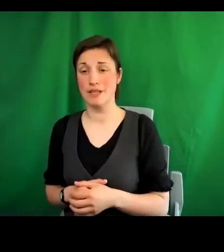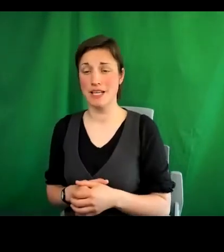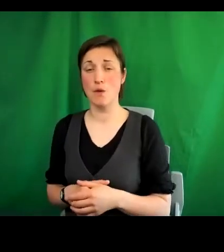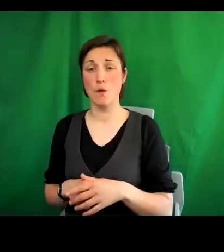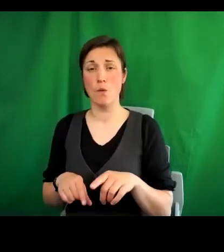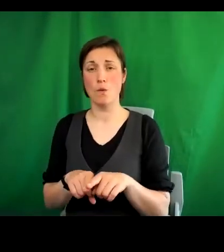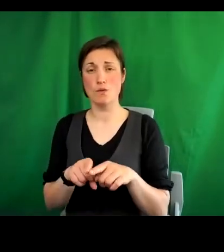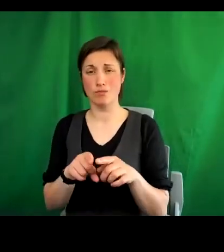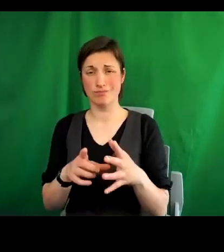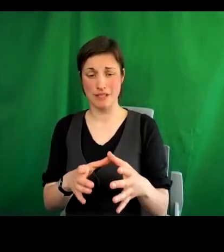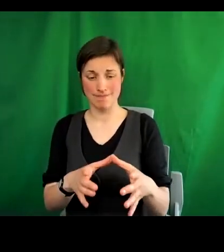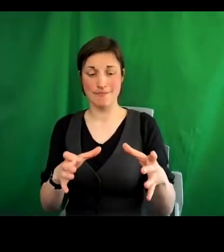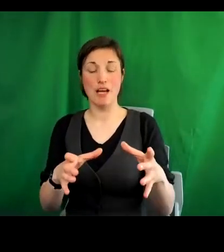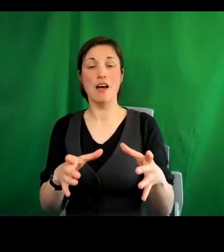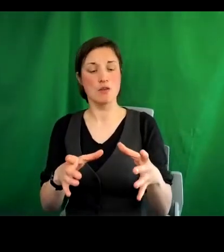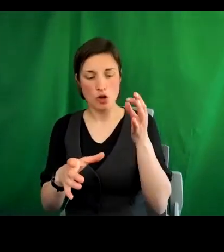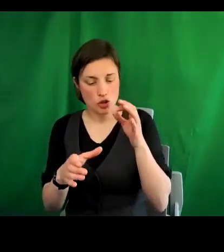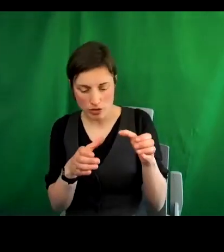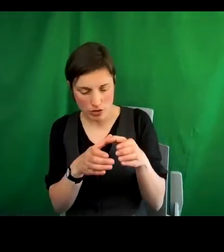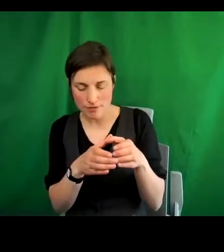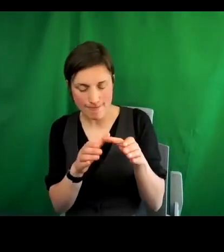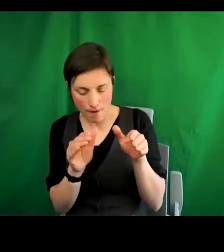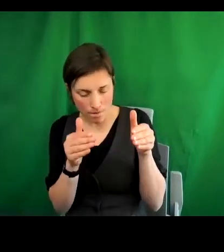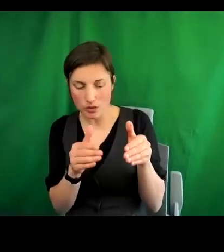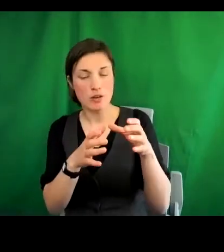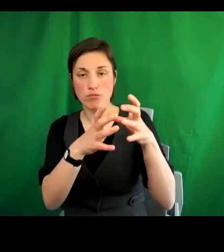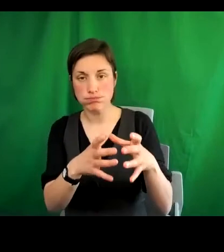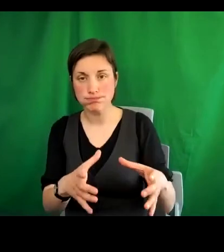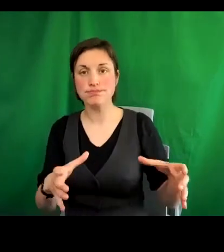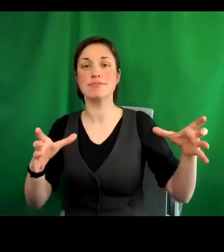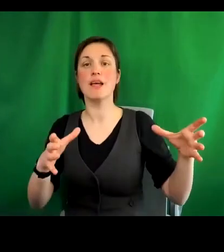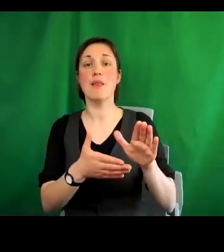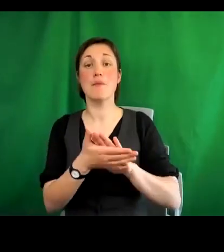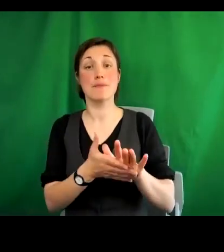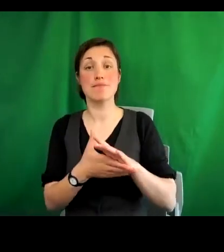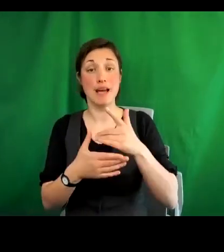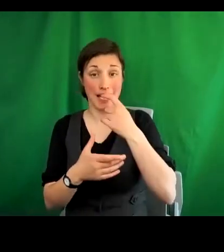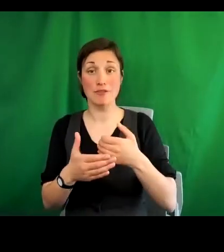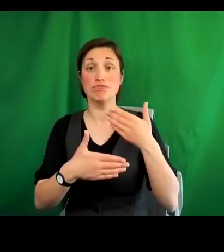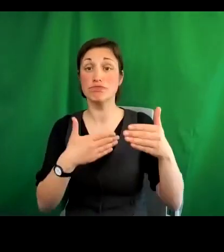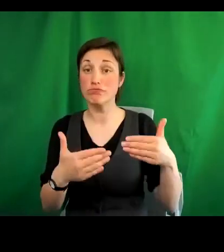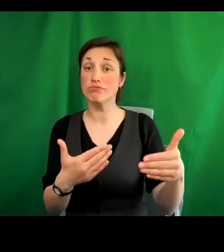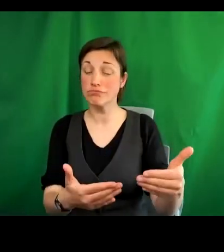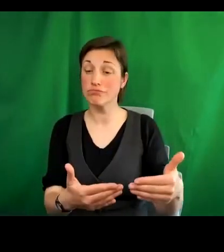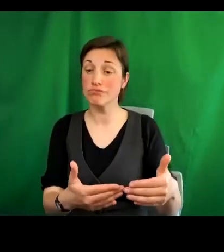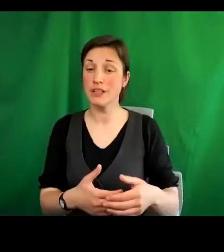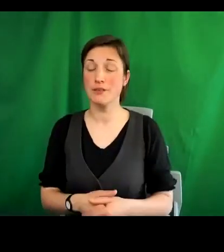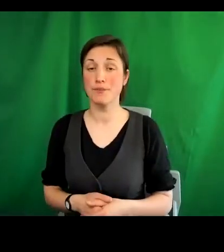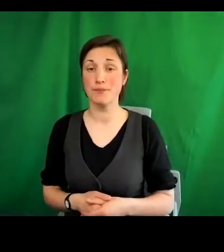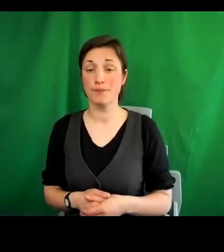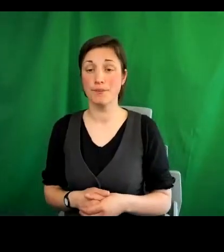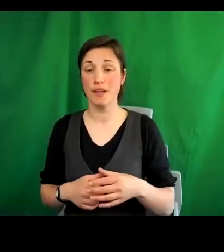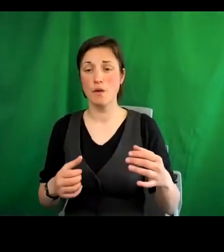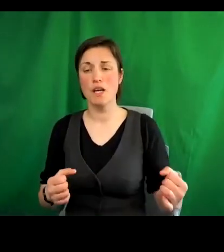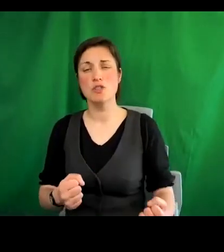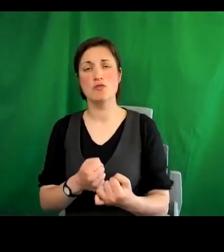public bodies that they were able to meet there and perform the duties that would be given to them. The strengthening of access to